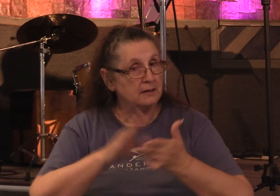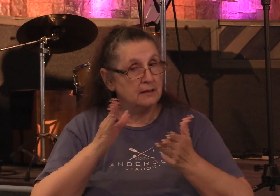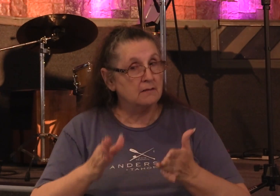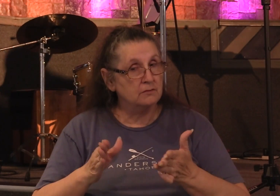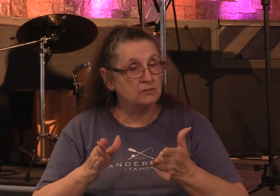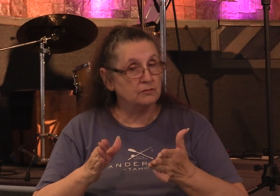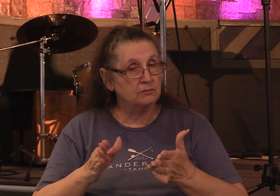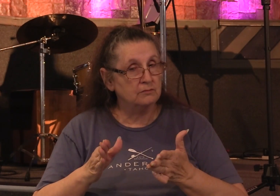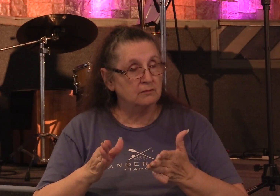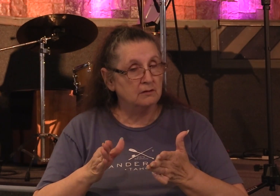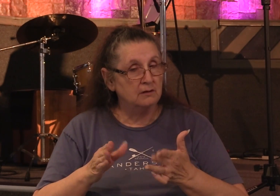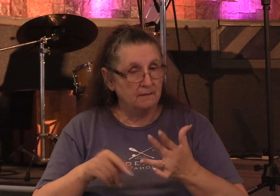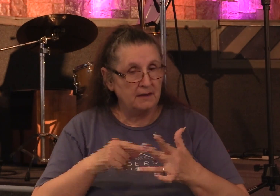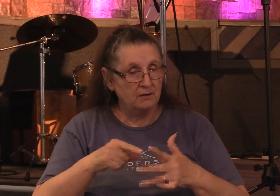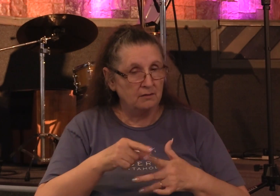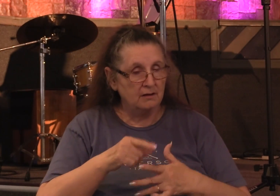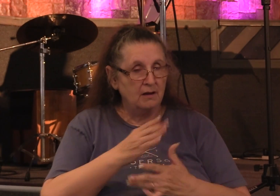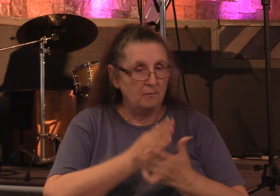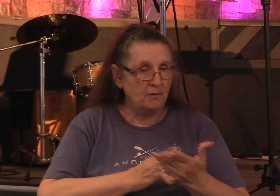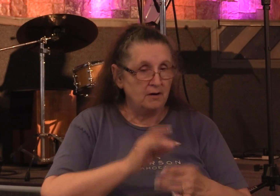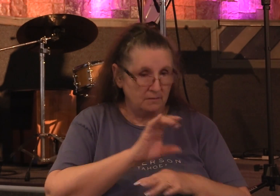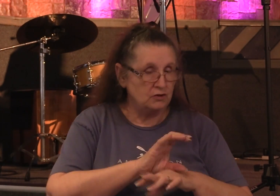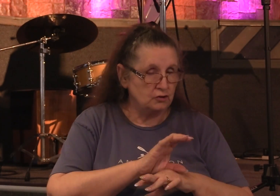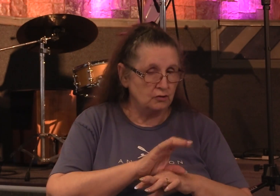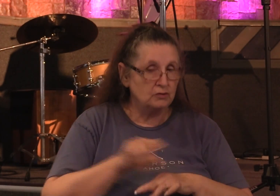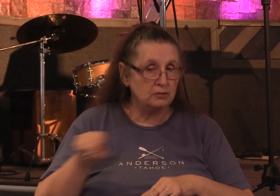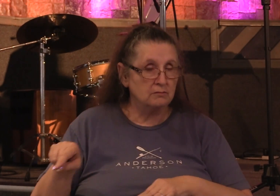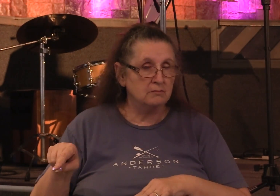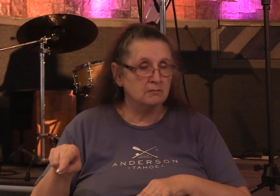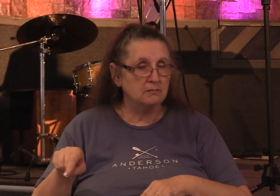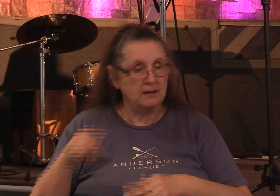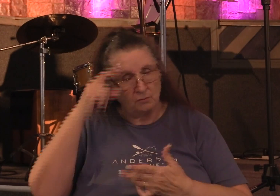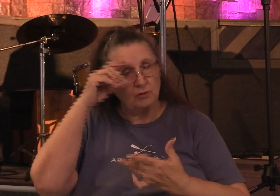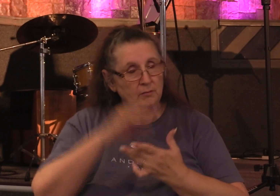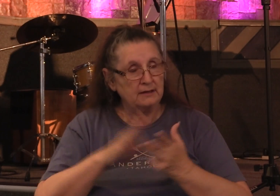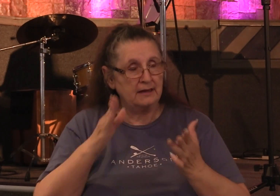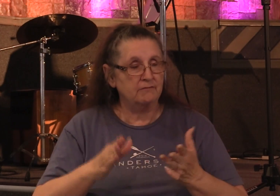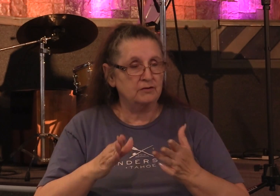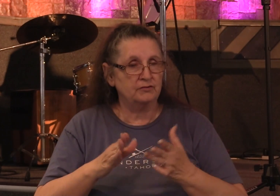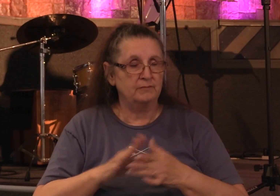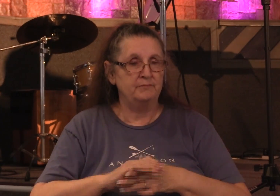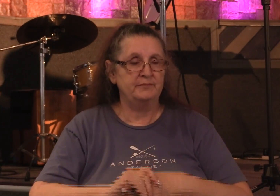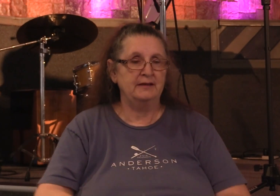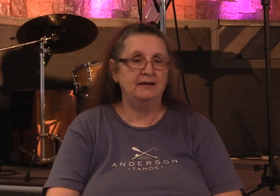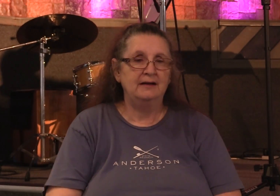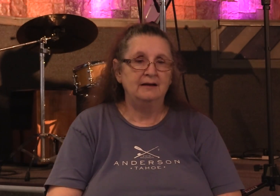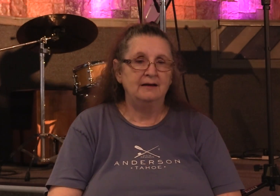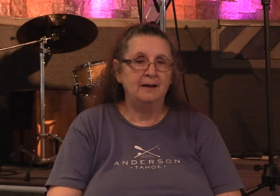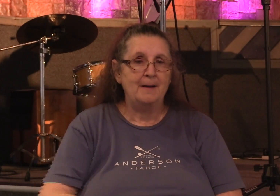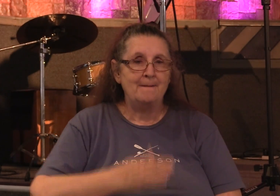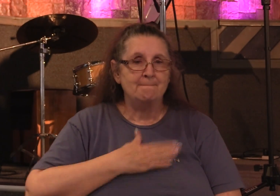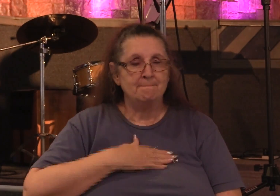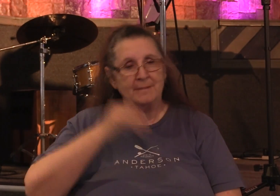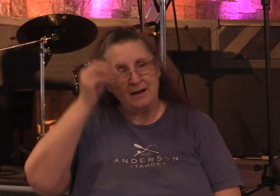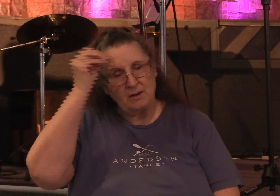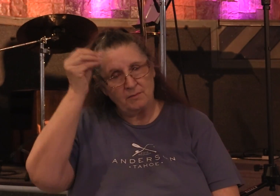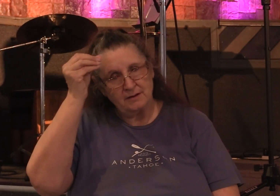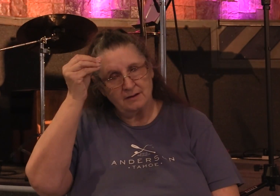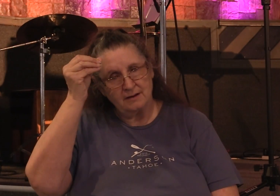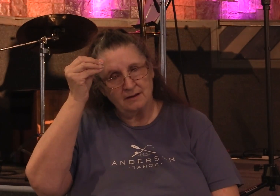They were part of the church and it's my opinion they were in fact saved and